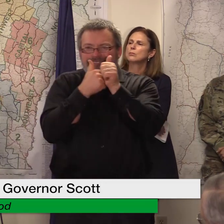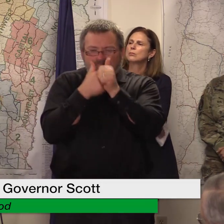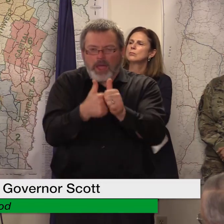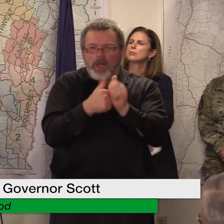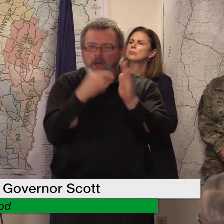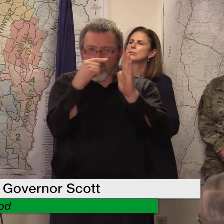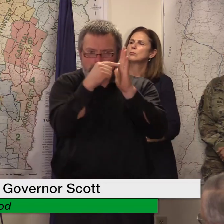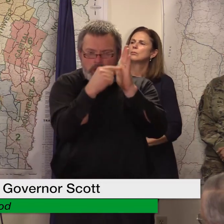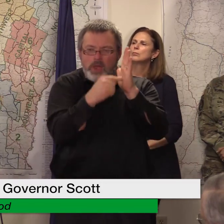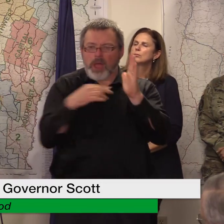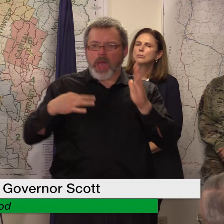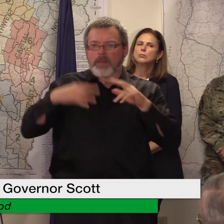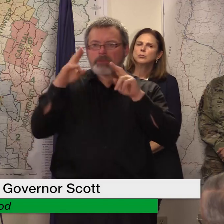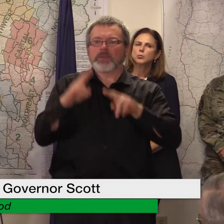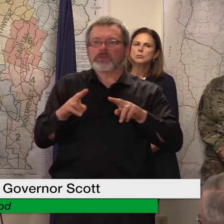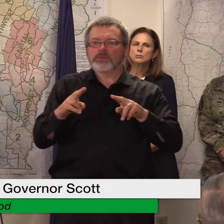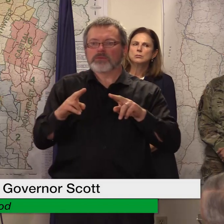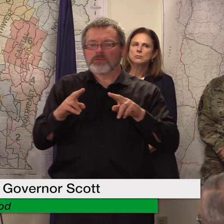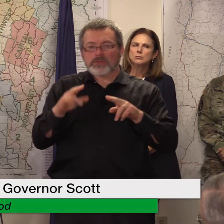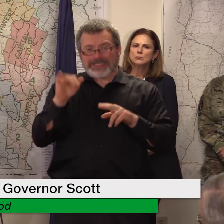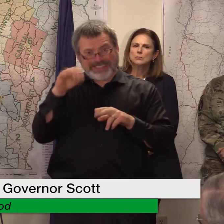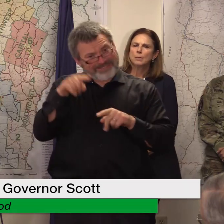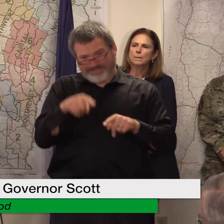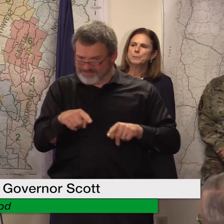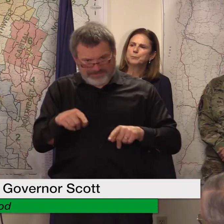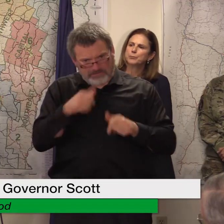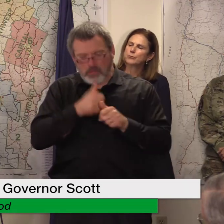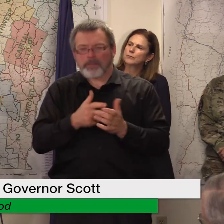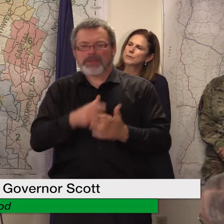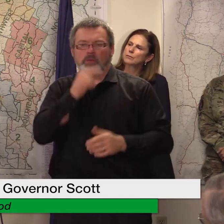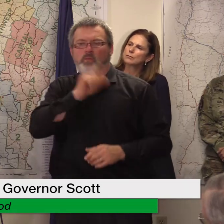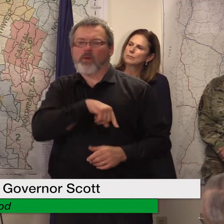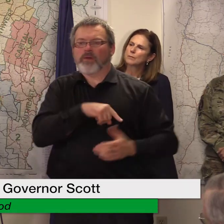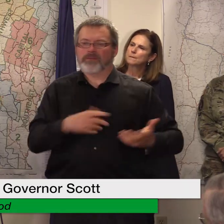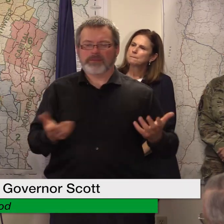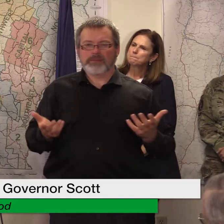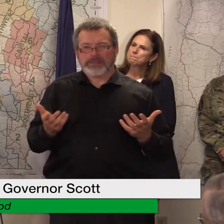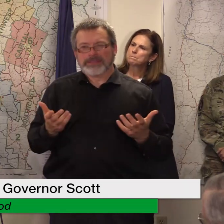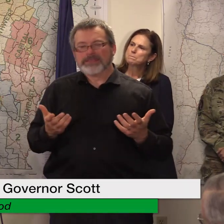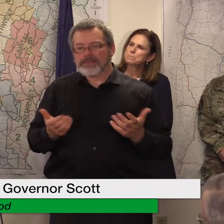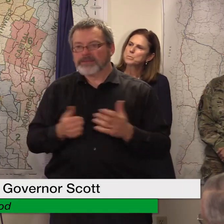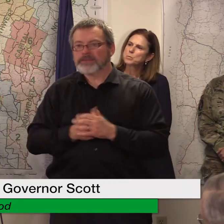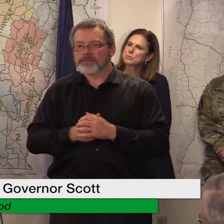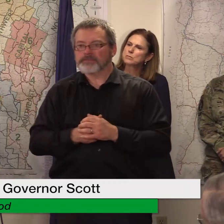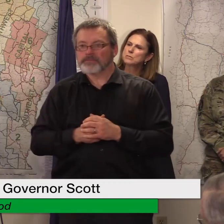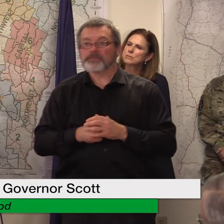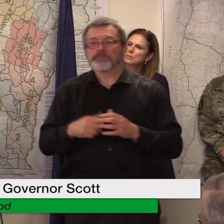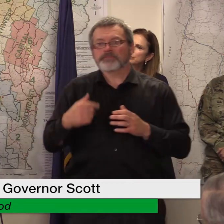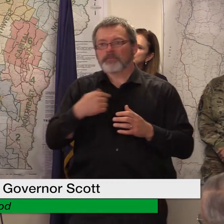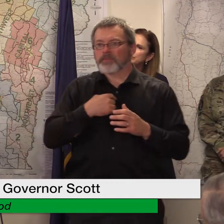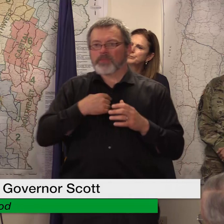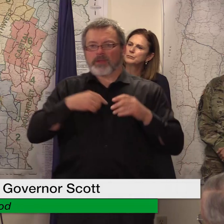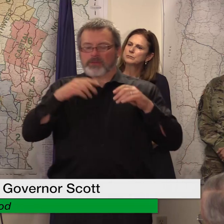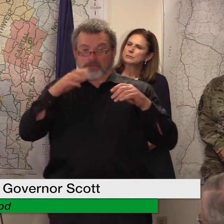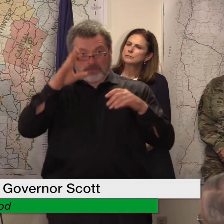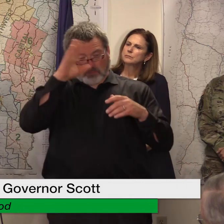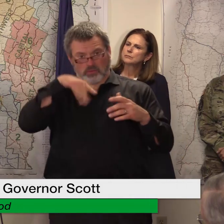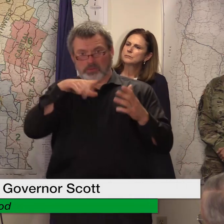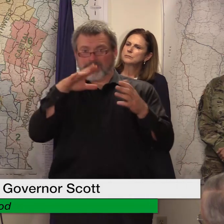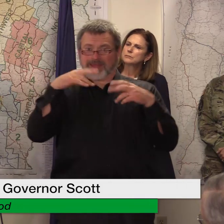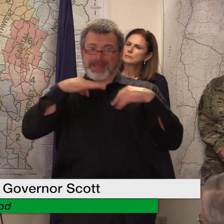them to not be eligible in part or in whole and so they can be confusing in fact we